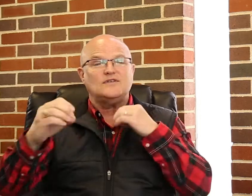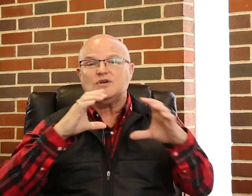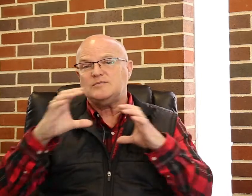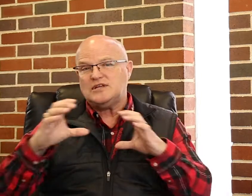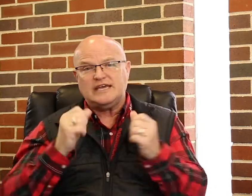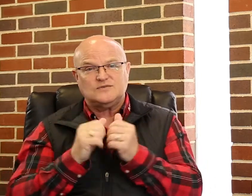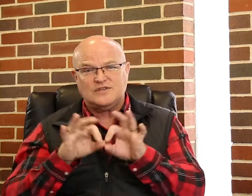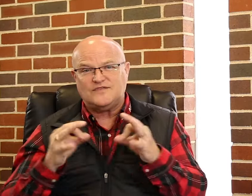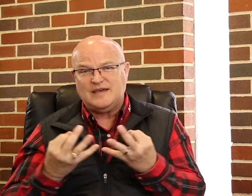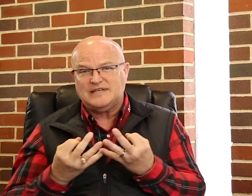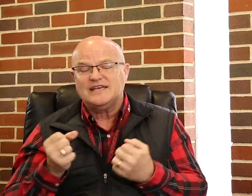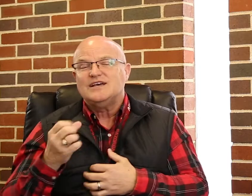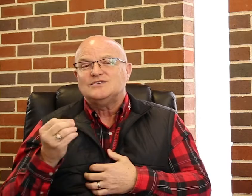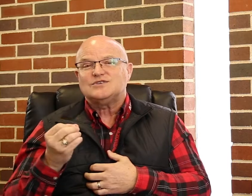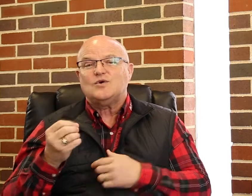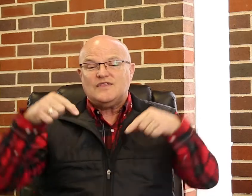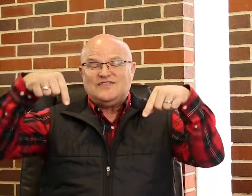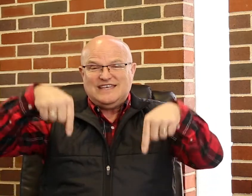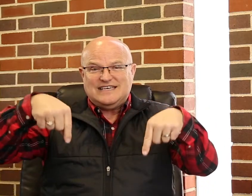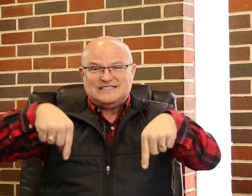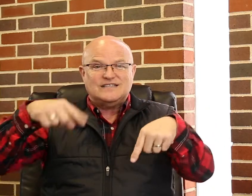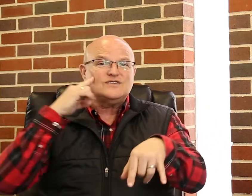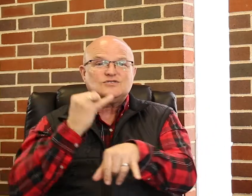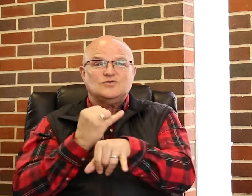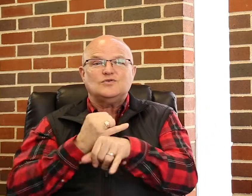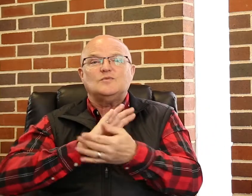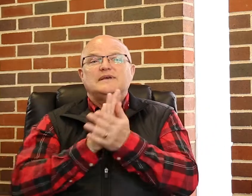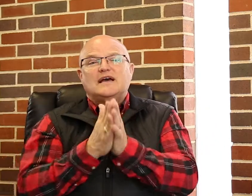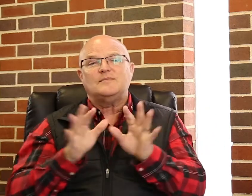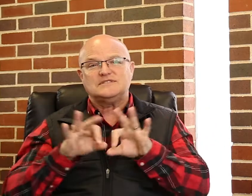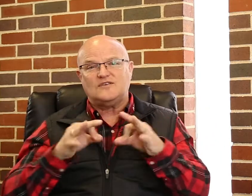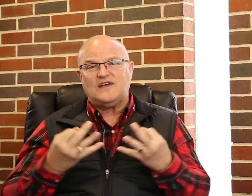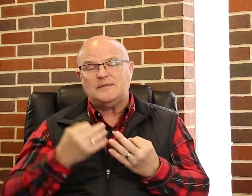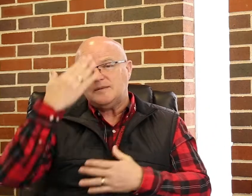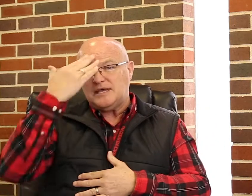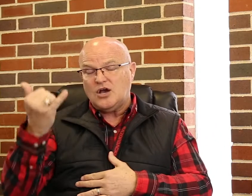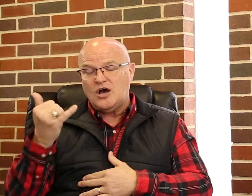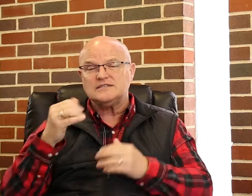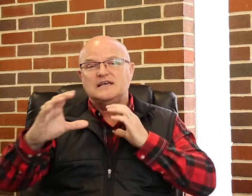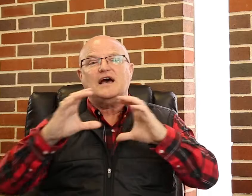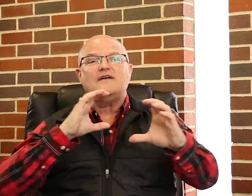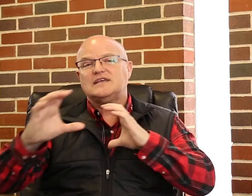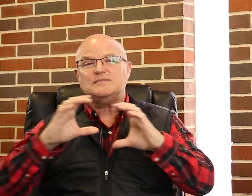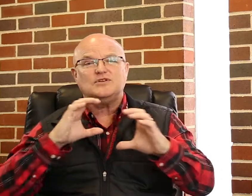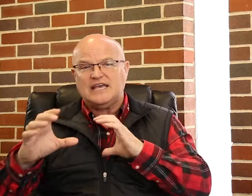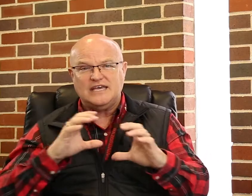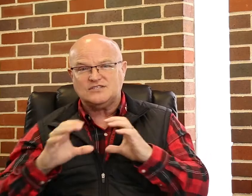no communication with their family. So this, the school, becomes their family because of the communication.